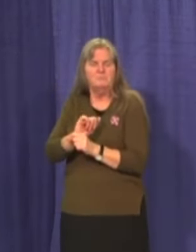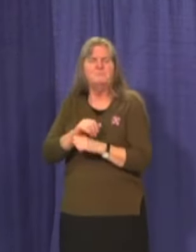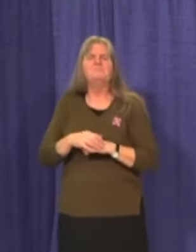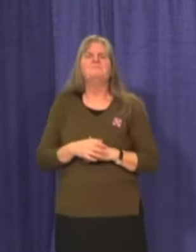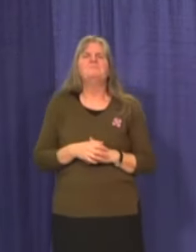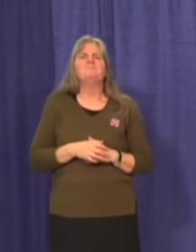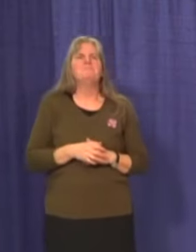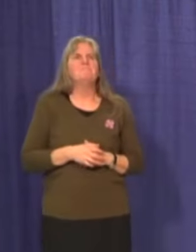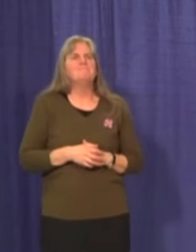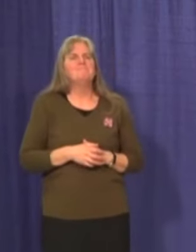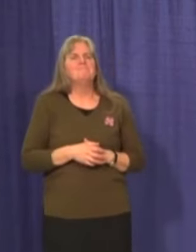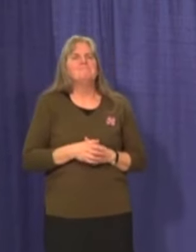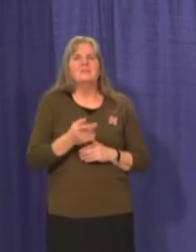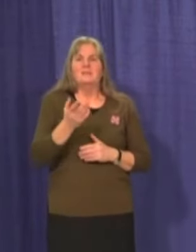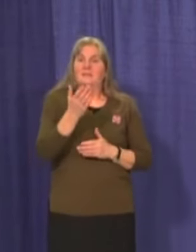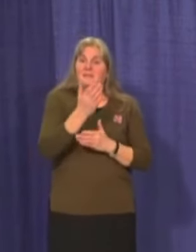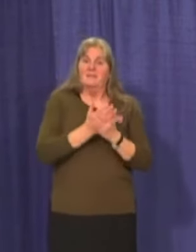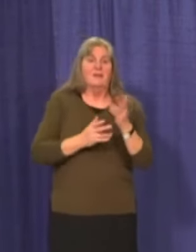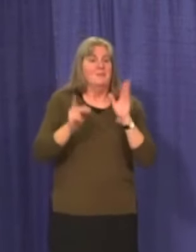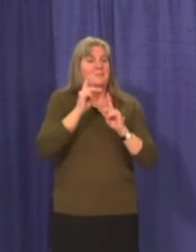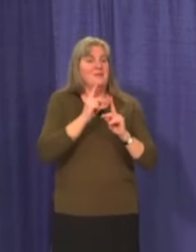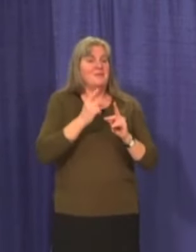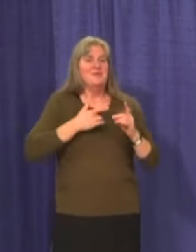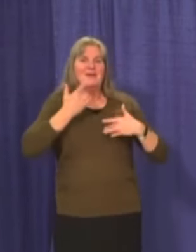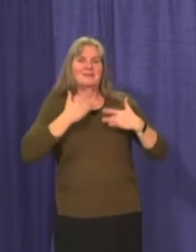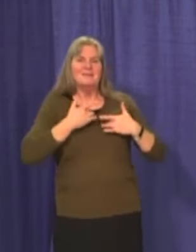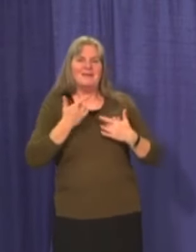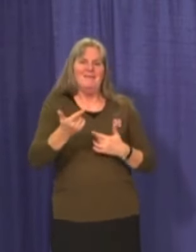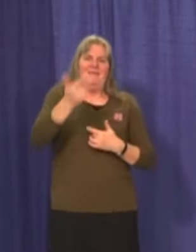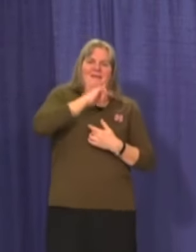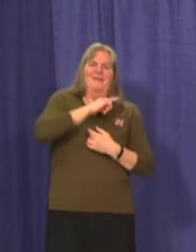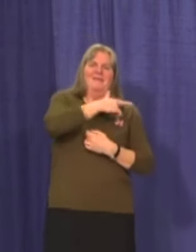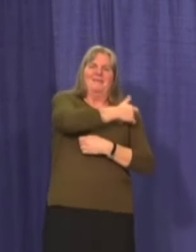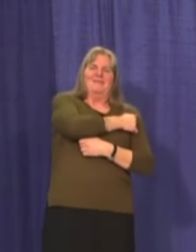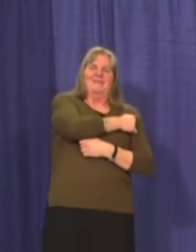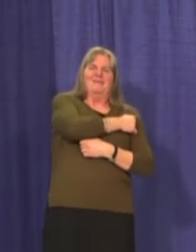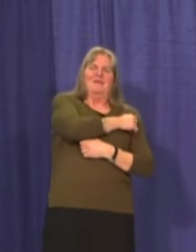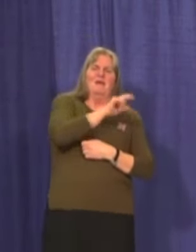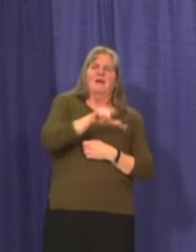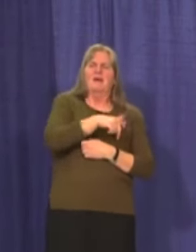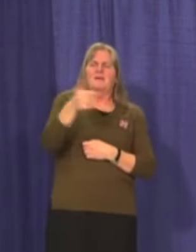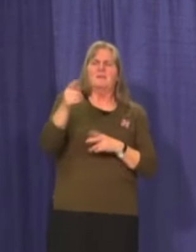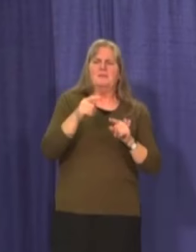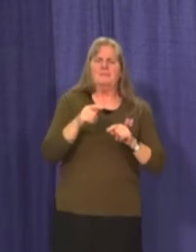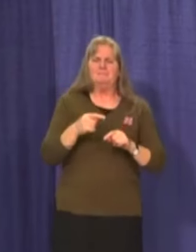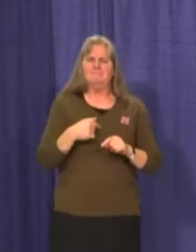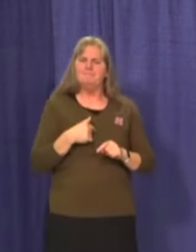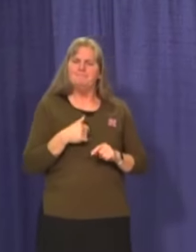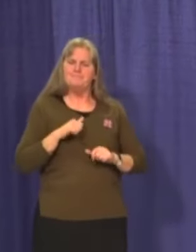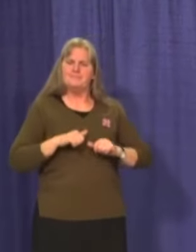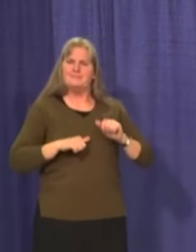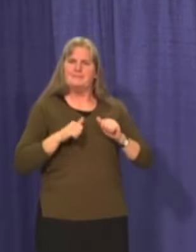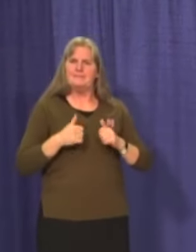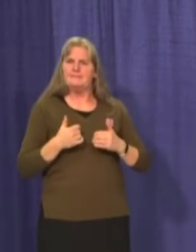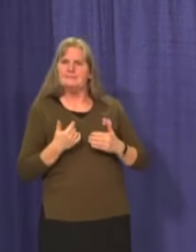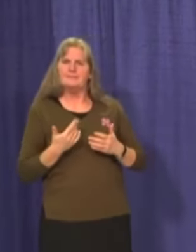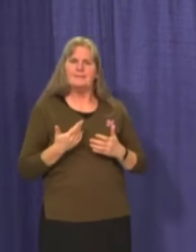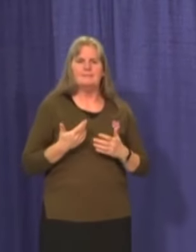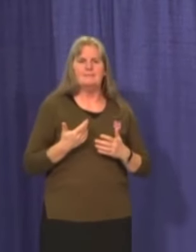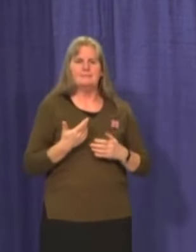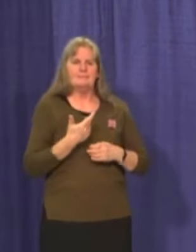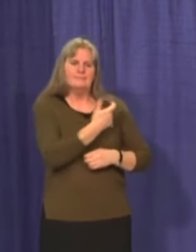While many people are excited for this turn, for their turn, it is also normal that others have trepidation towards COVID-19